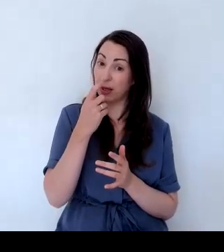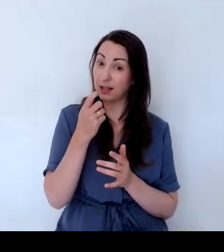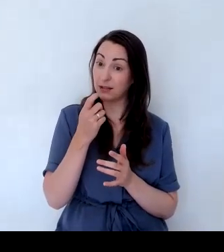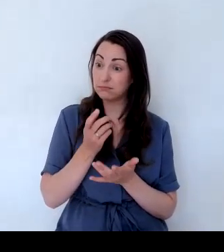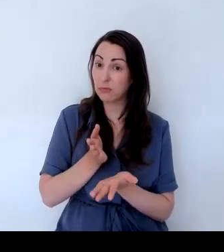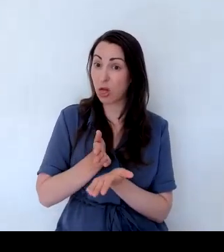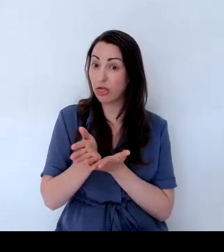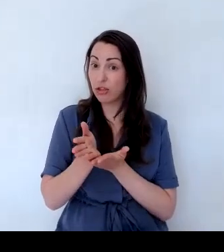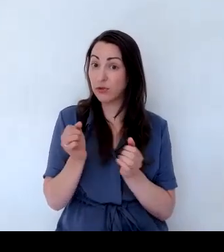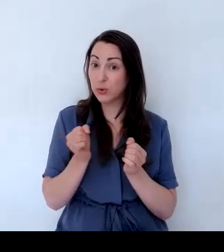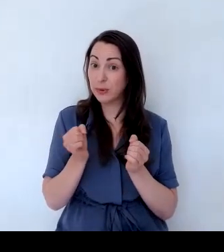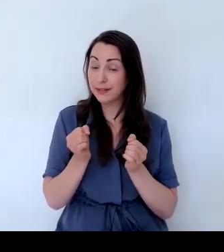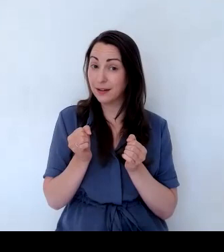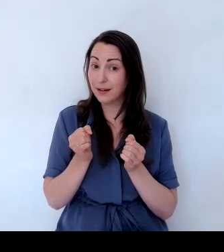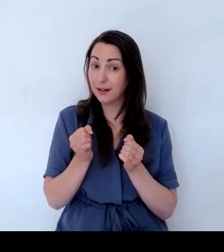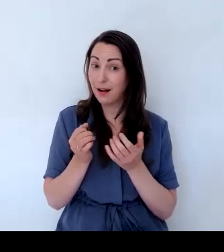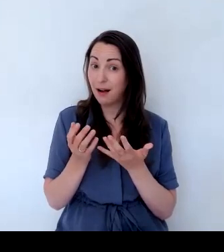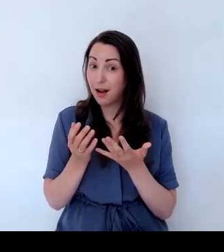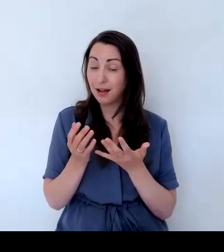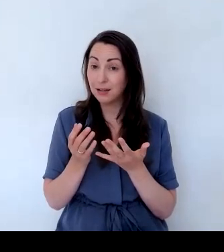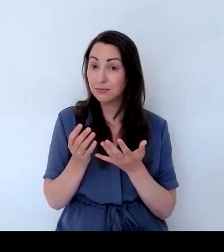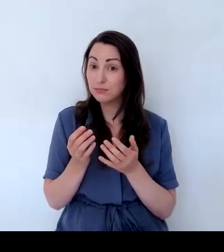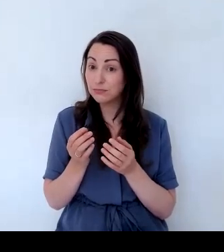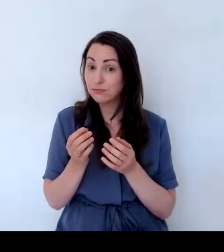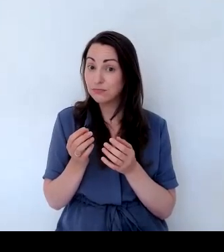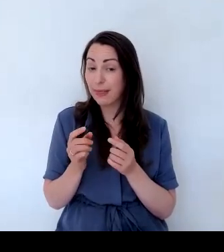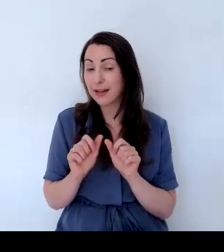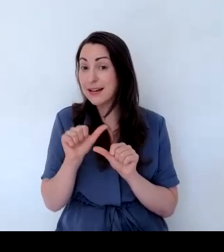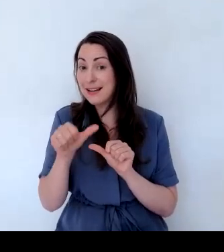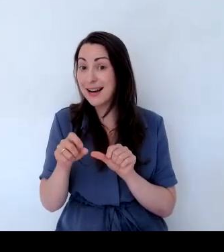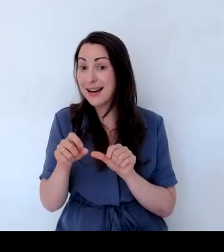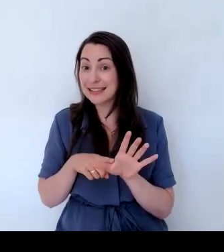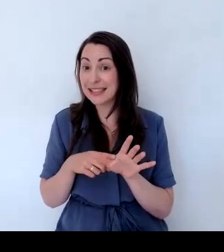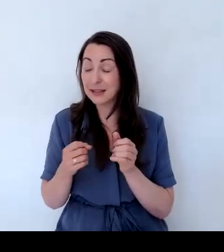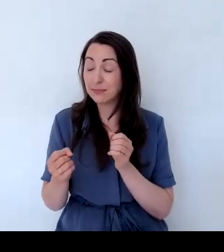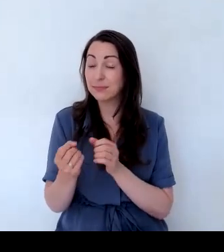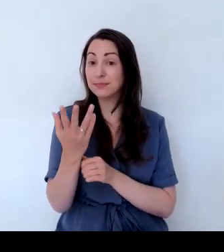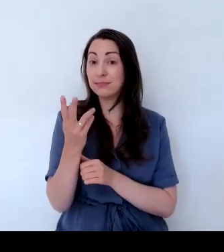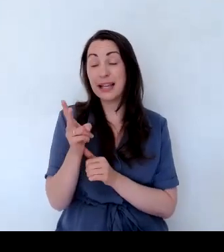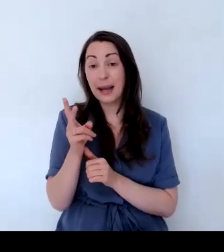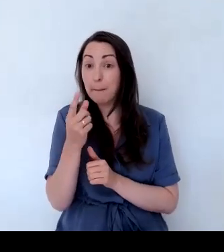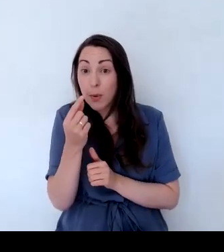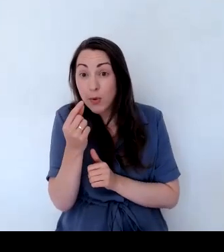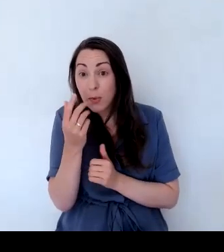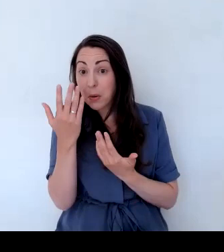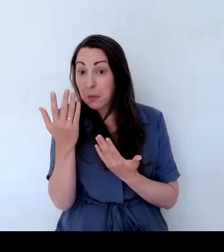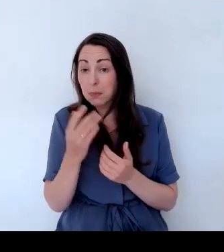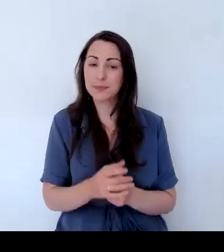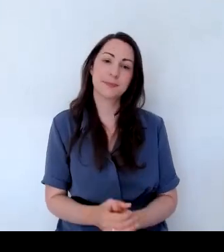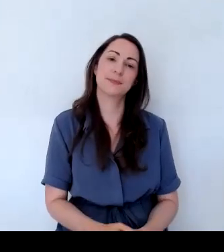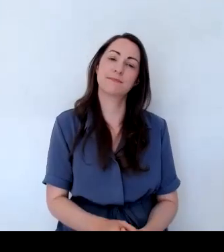for the following year. If it isn't too frosty, you can often keep it. And it's a fabulous plant.